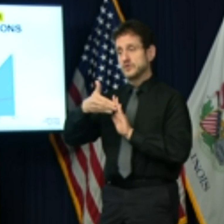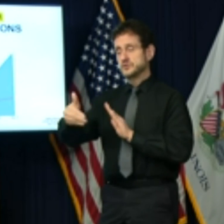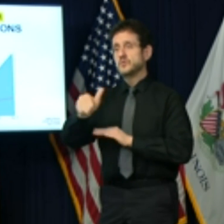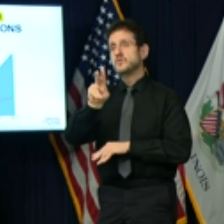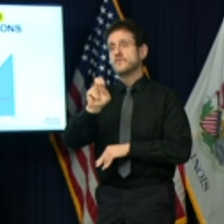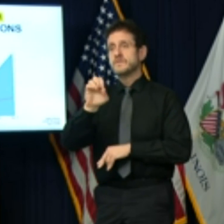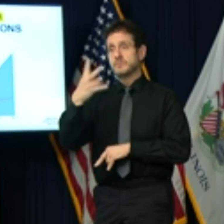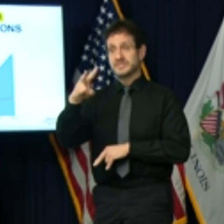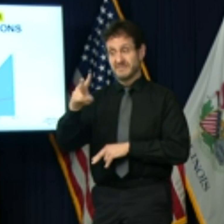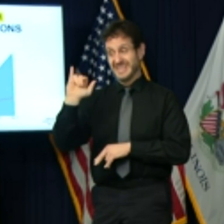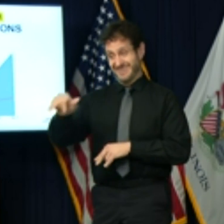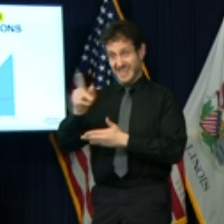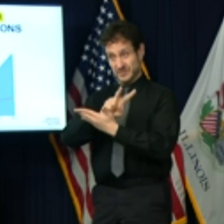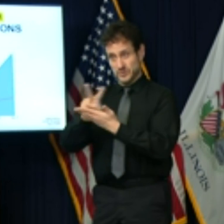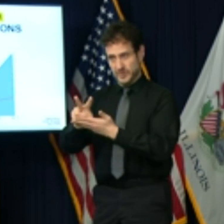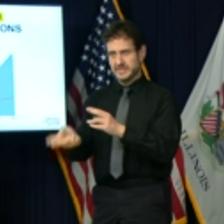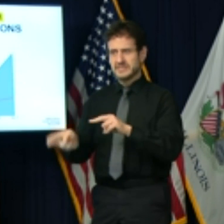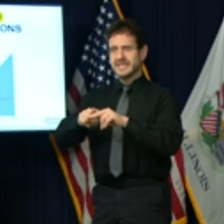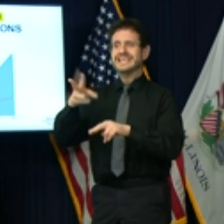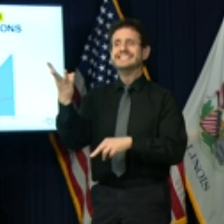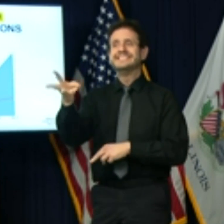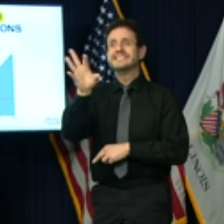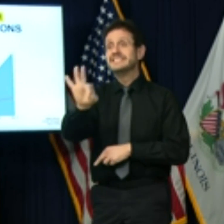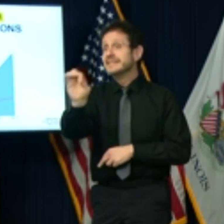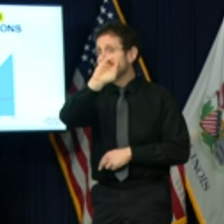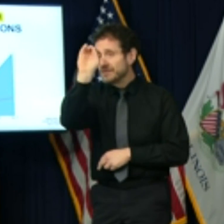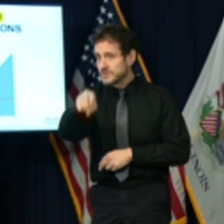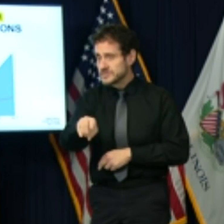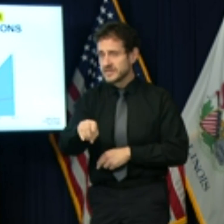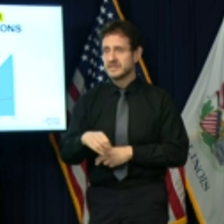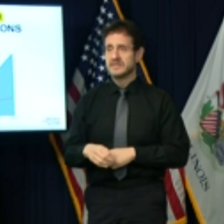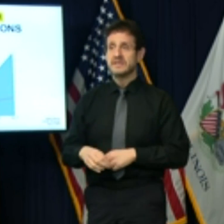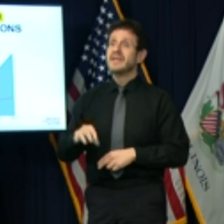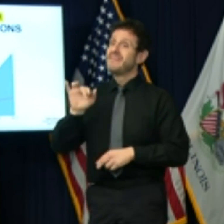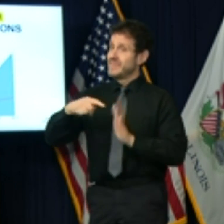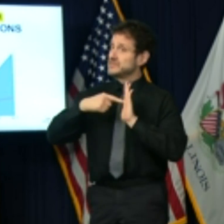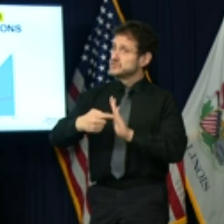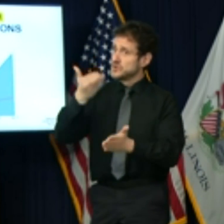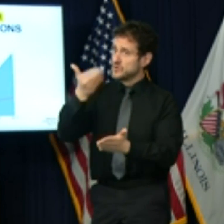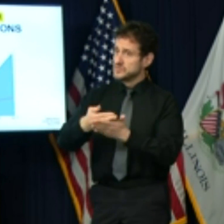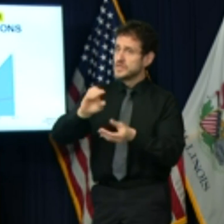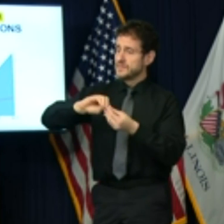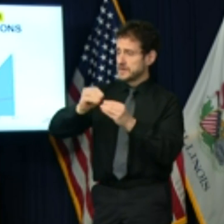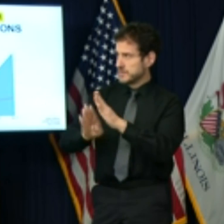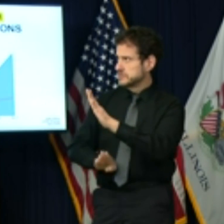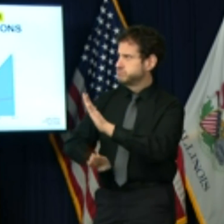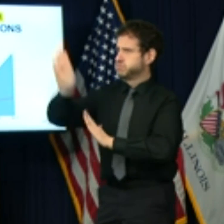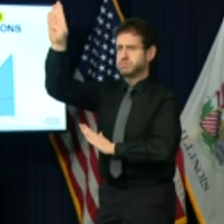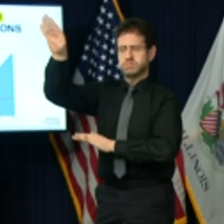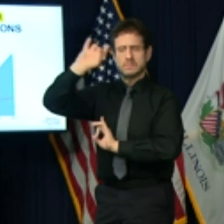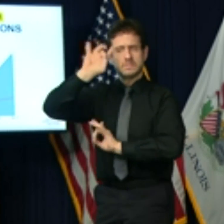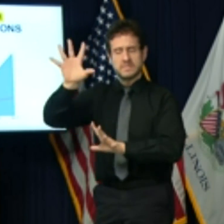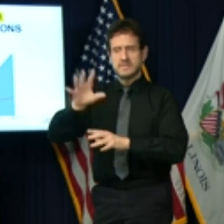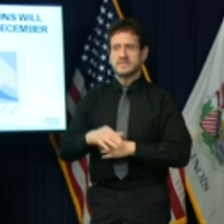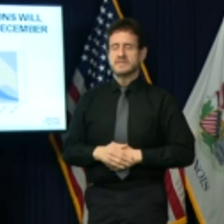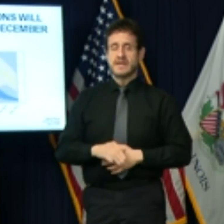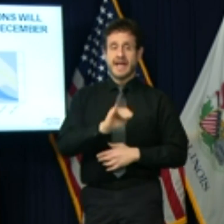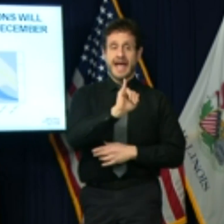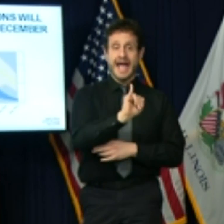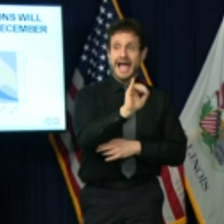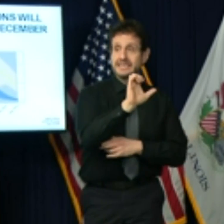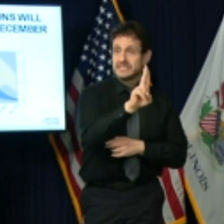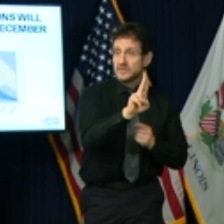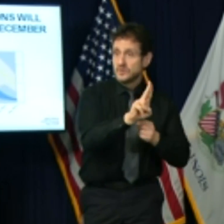17th. This trajectory indicates that ICU and non-ICU hospital occupancy